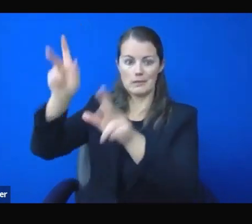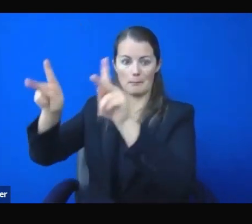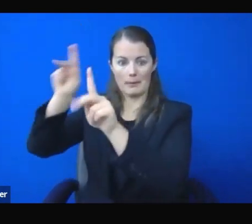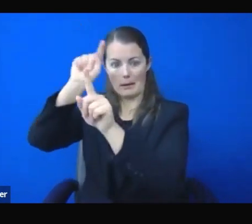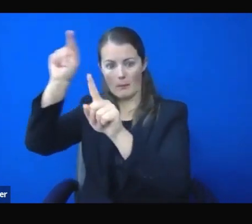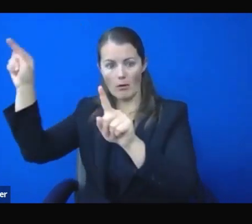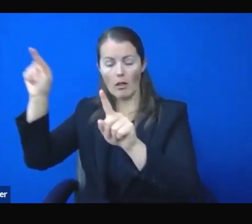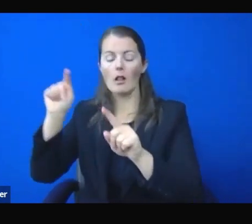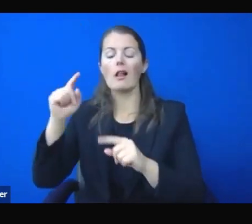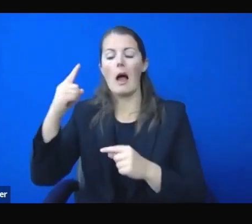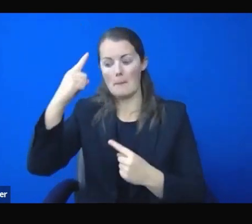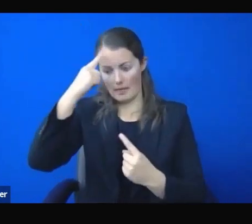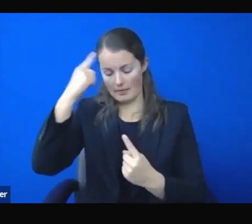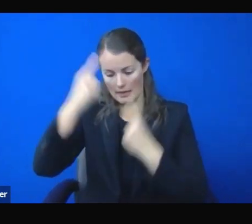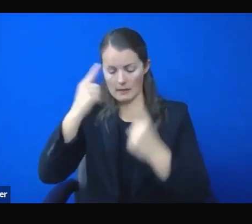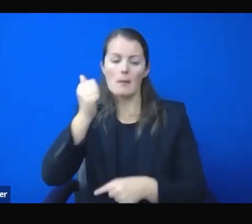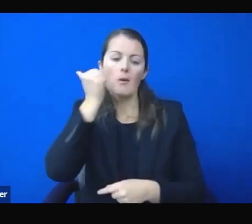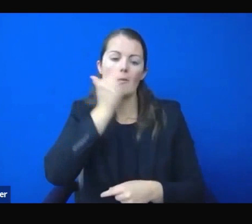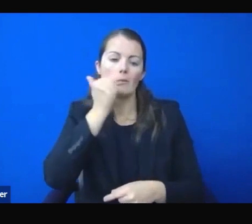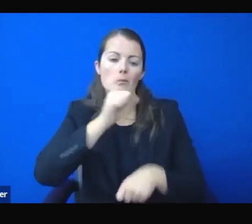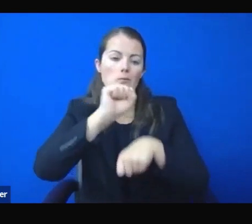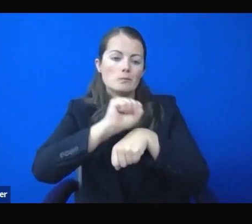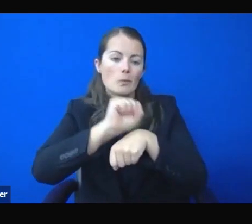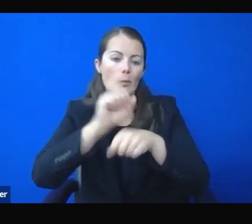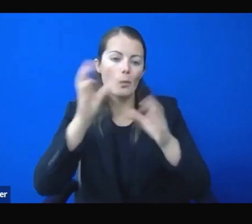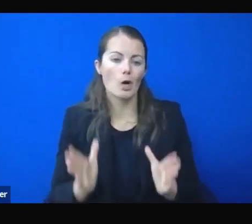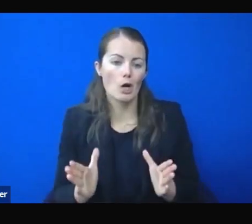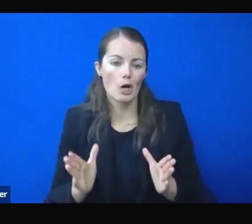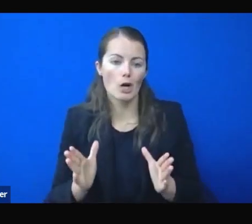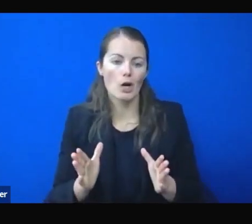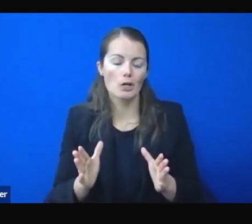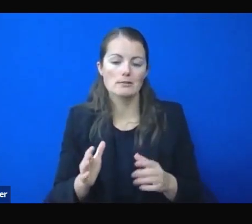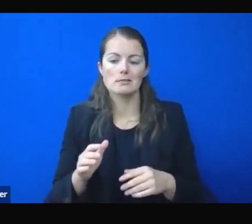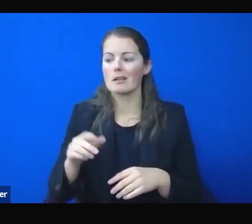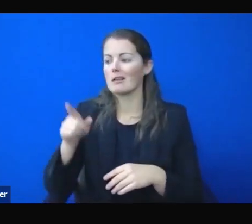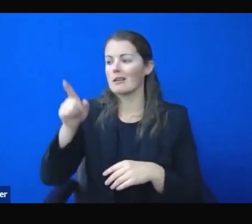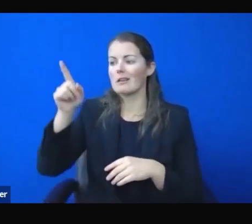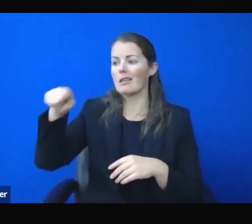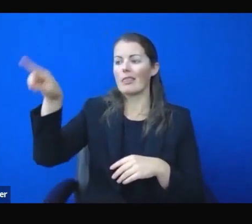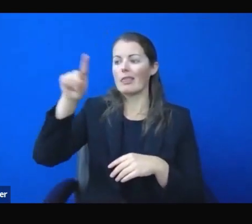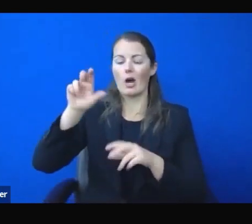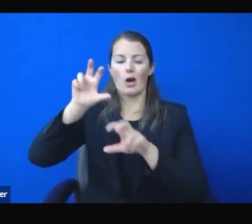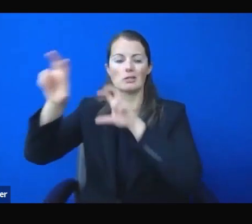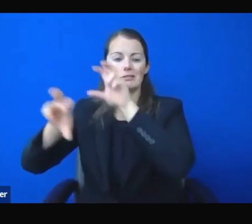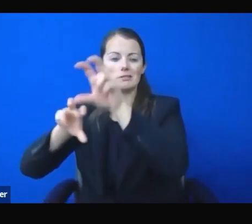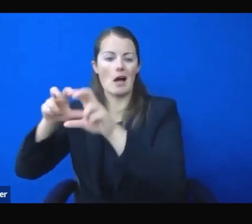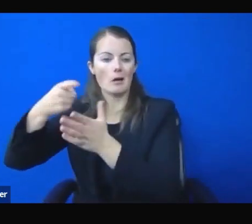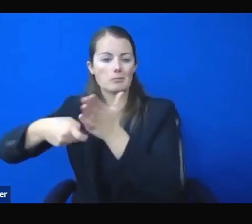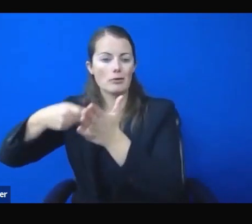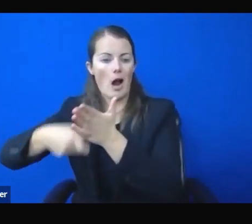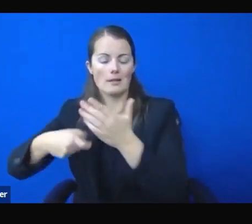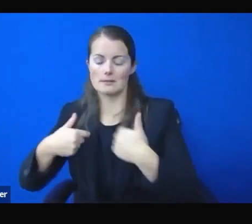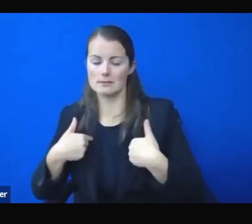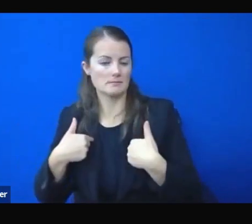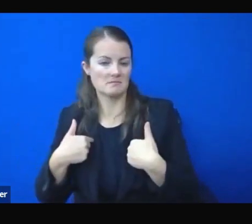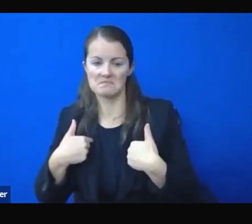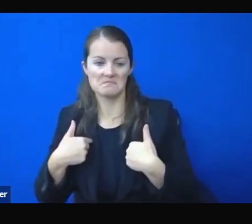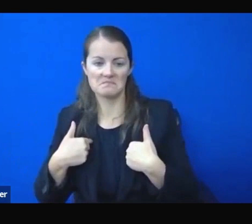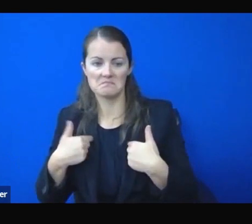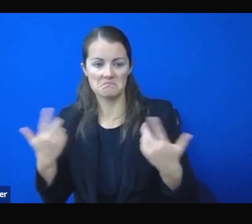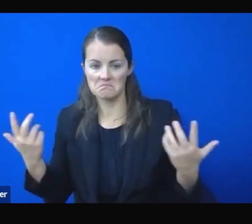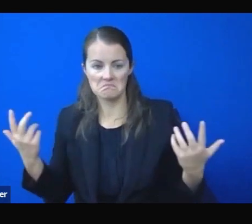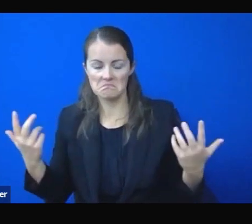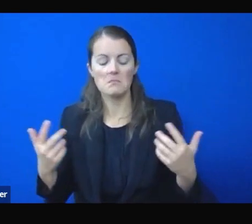As I said, I don't, I'm not concerned about the stock price of, you know, some of these properties. I'm concerned about how the individual employees